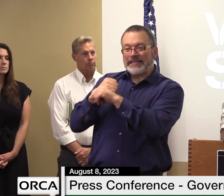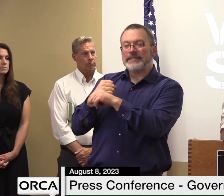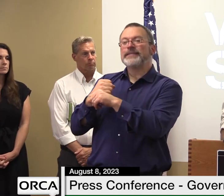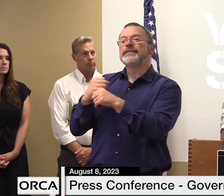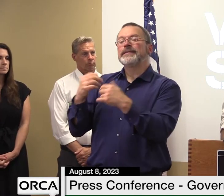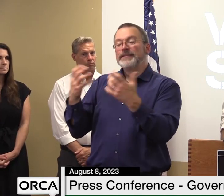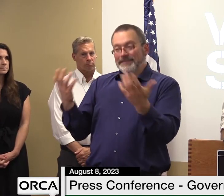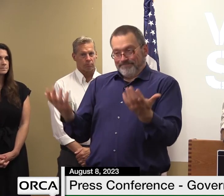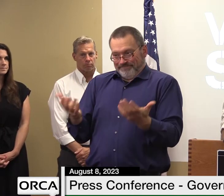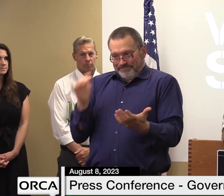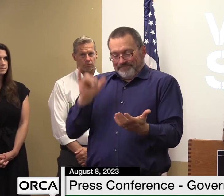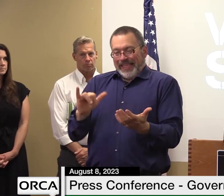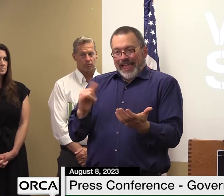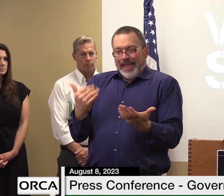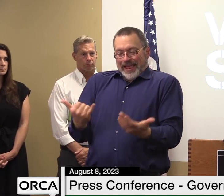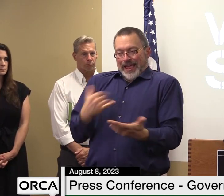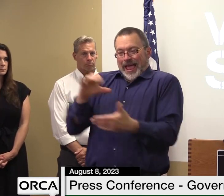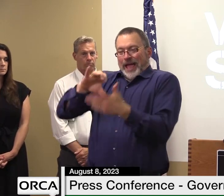of this weather